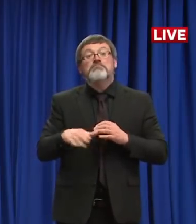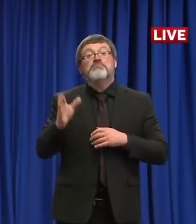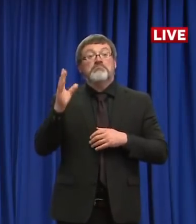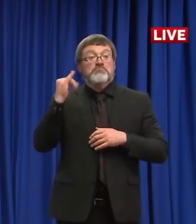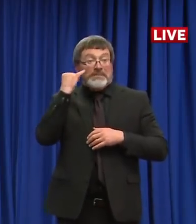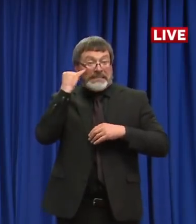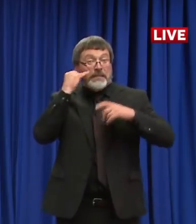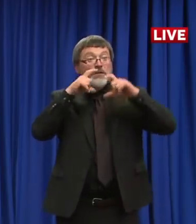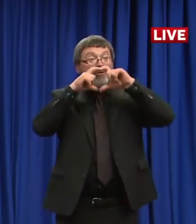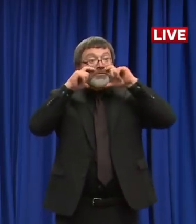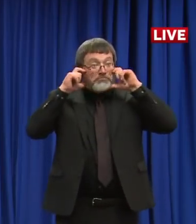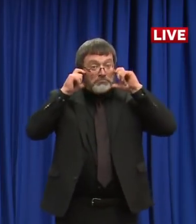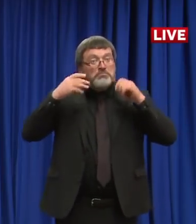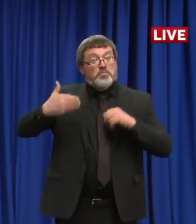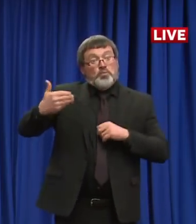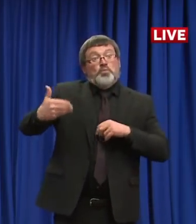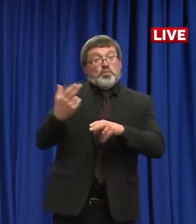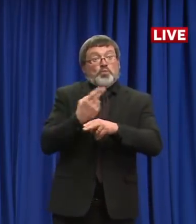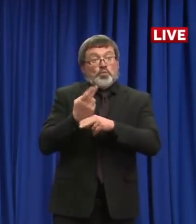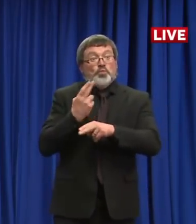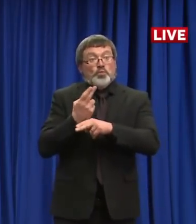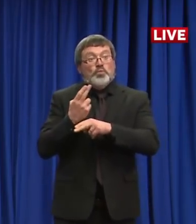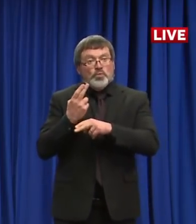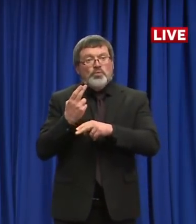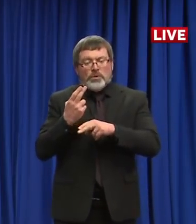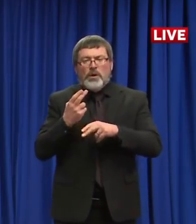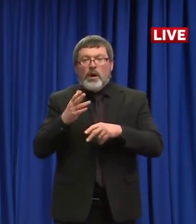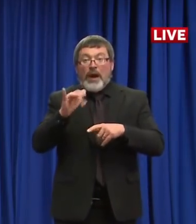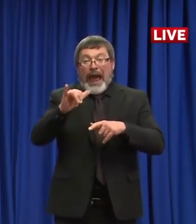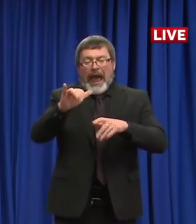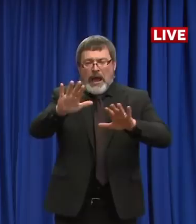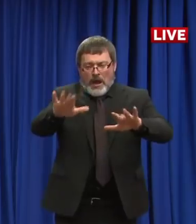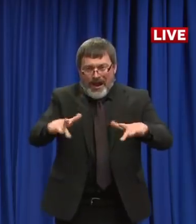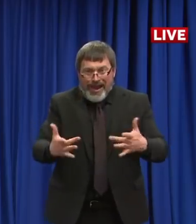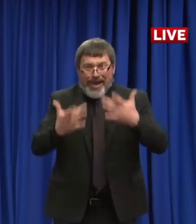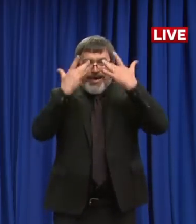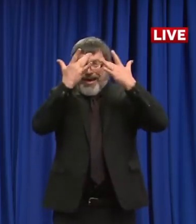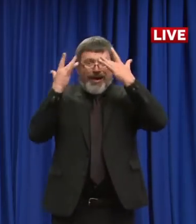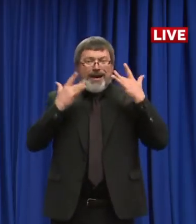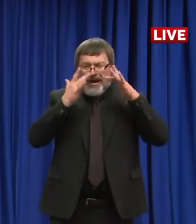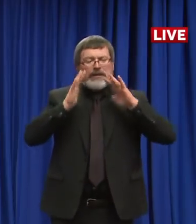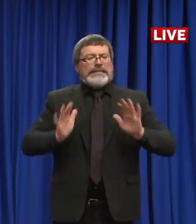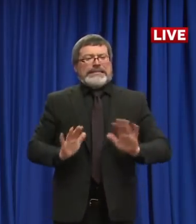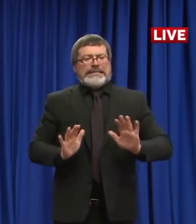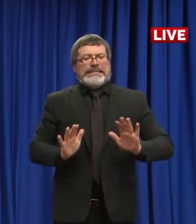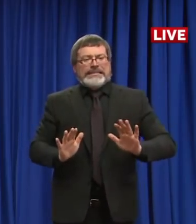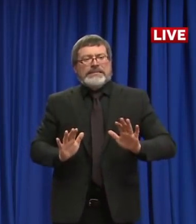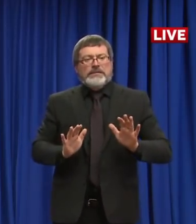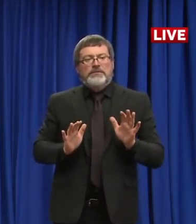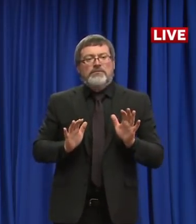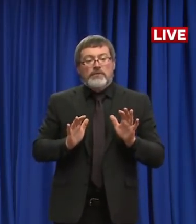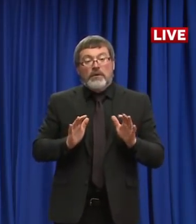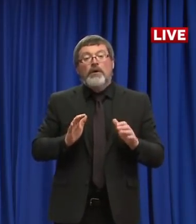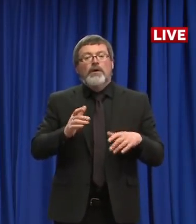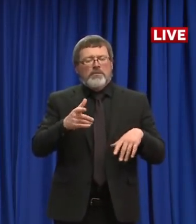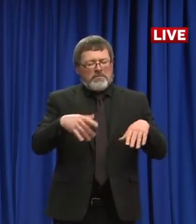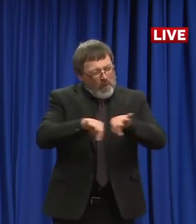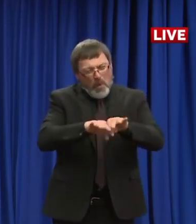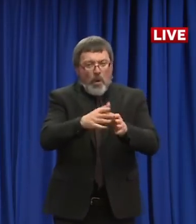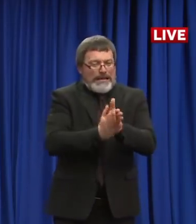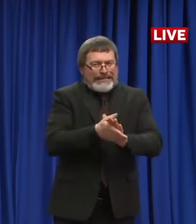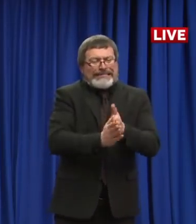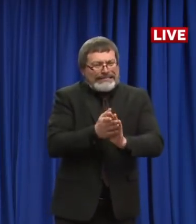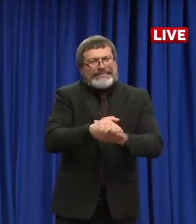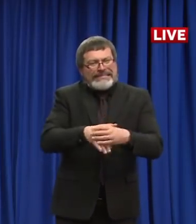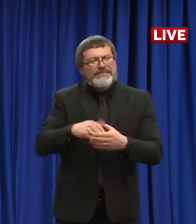to avoid touching one's eyes, nose or mouth with unwashed or unclean hands to avoid transmitting